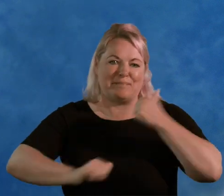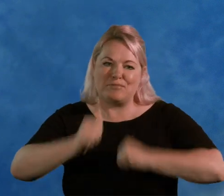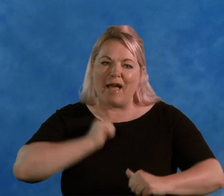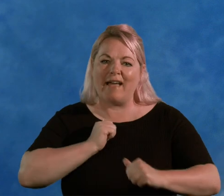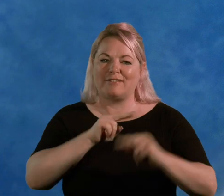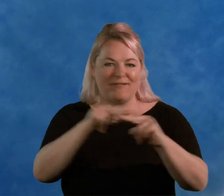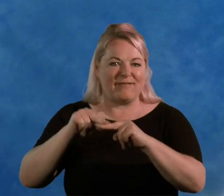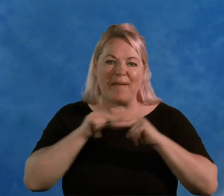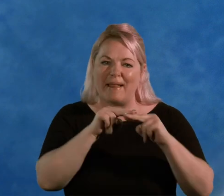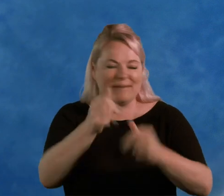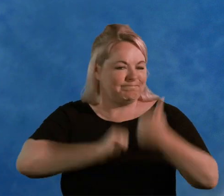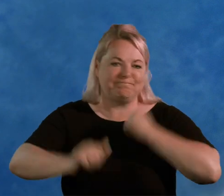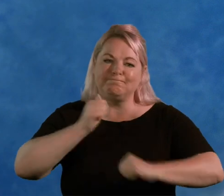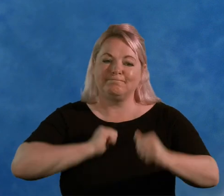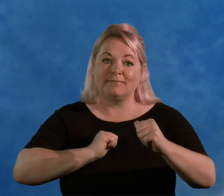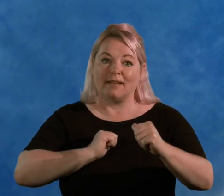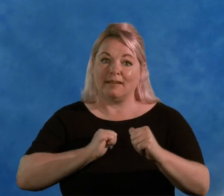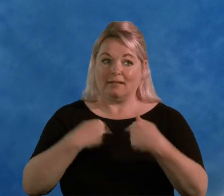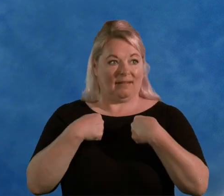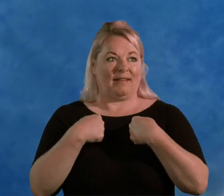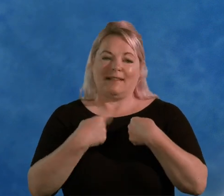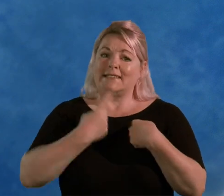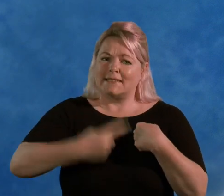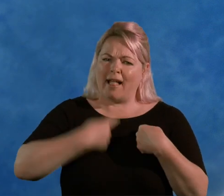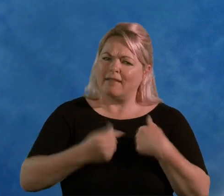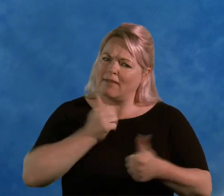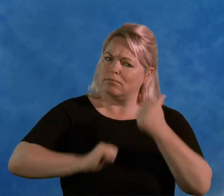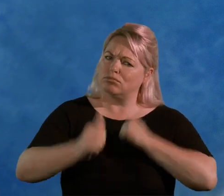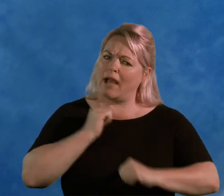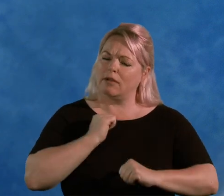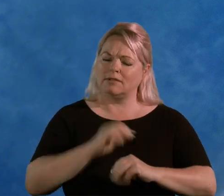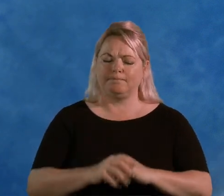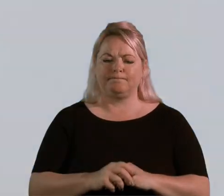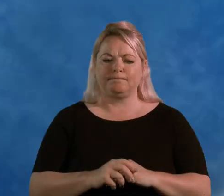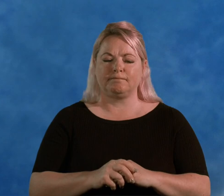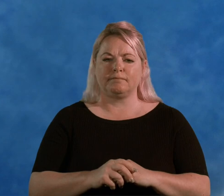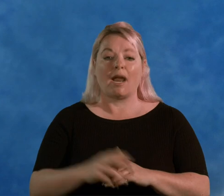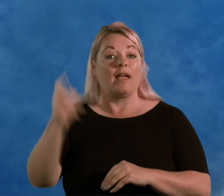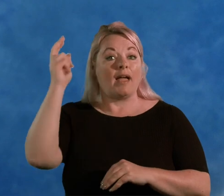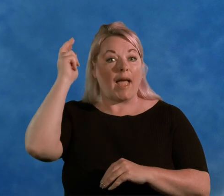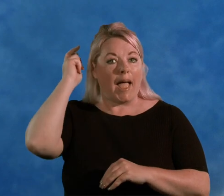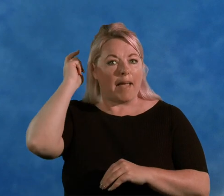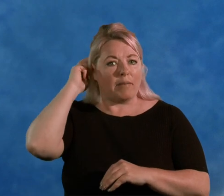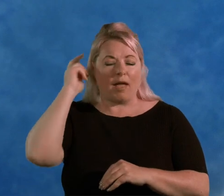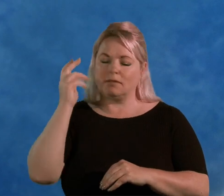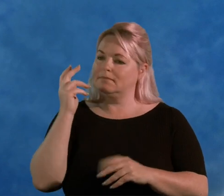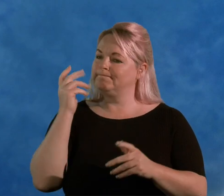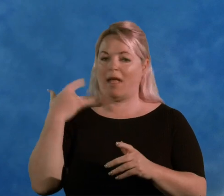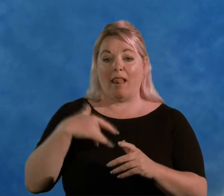proud, all my family, and I was so proud of myself as well. I think the implant was truly life changing